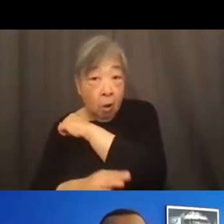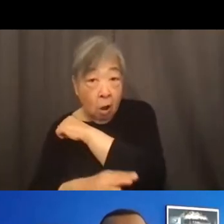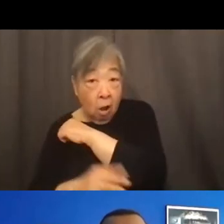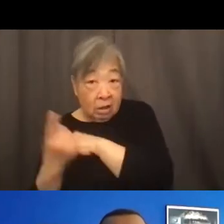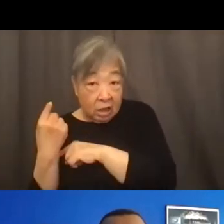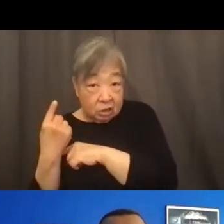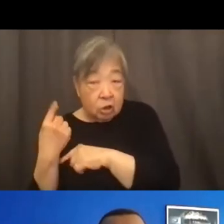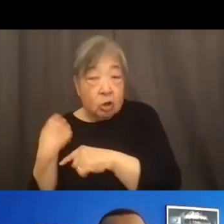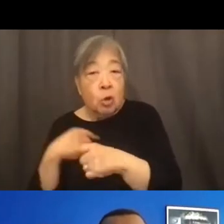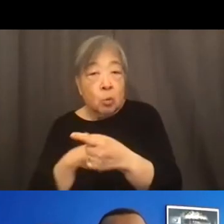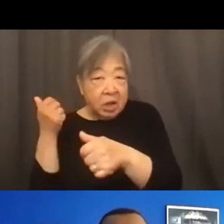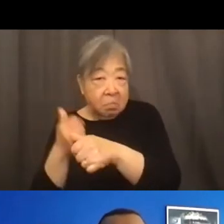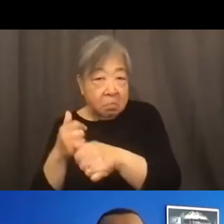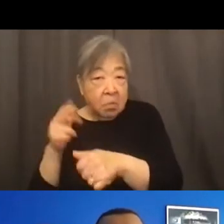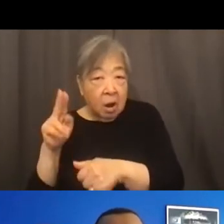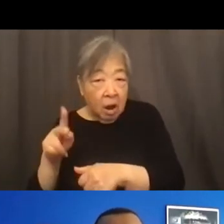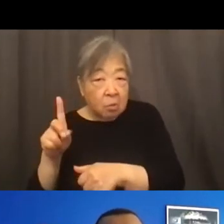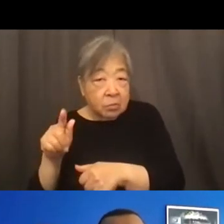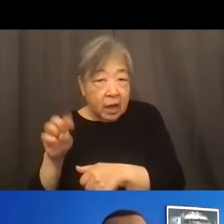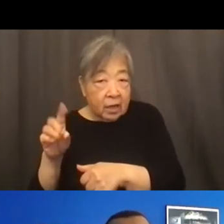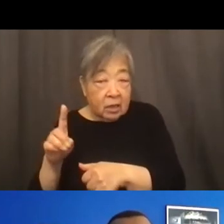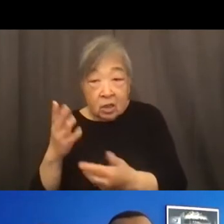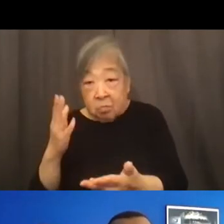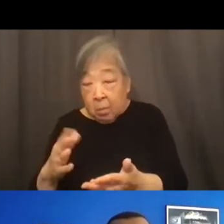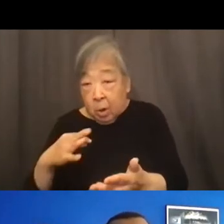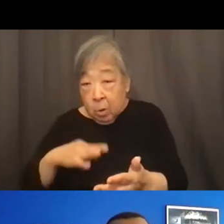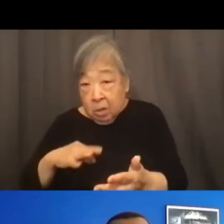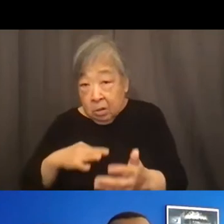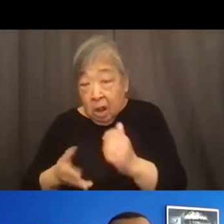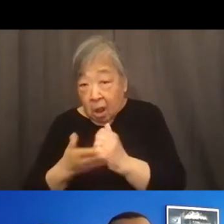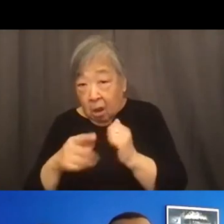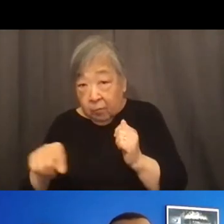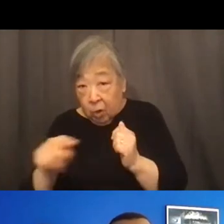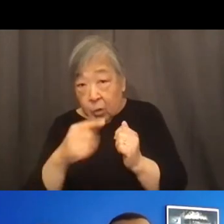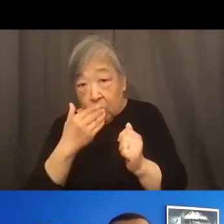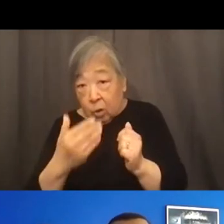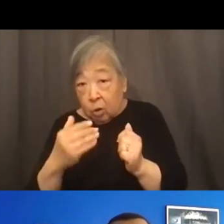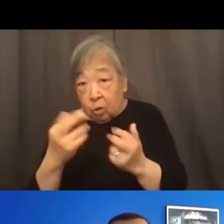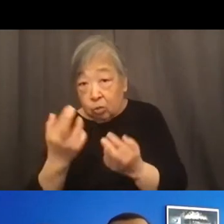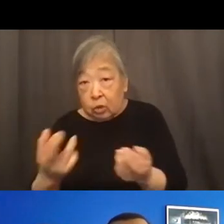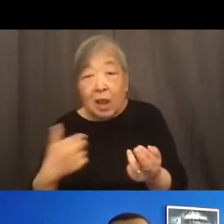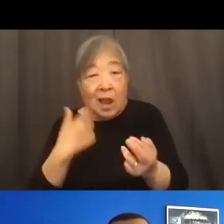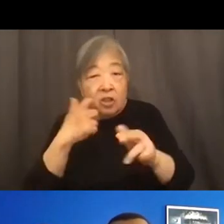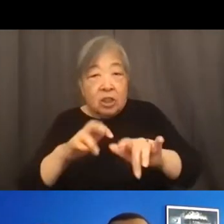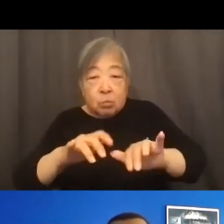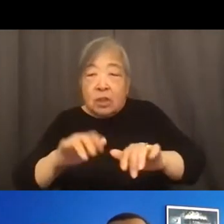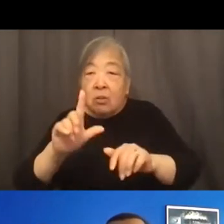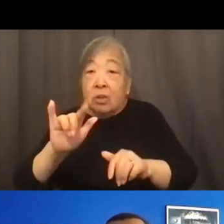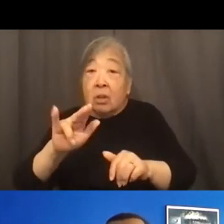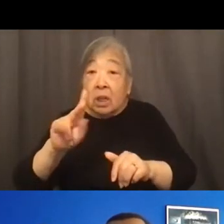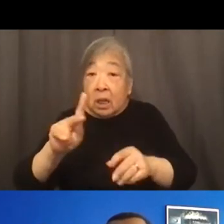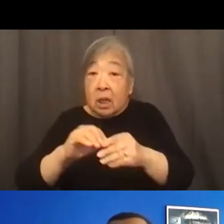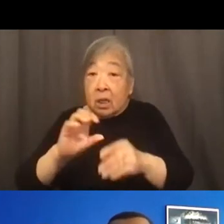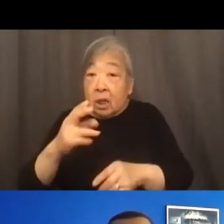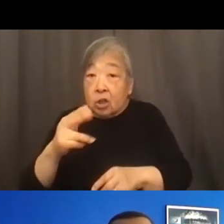year and so people might find that as a useful resource so I just put the link to it in the chat box and hopefully